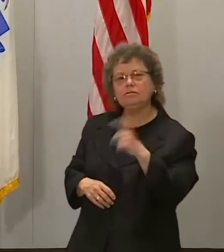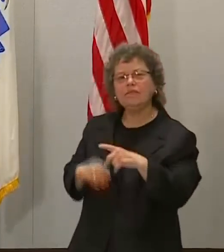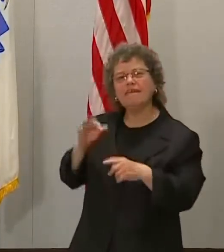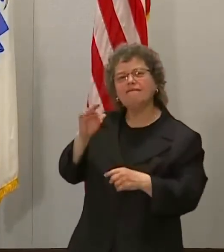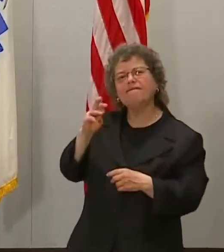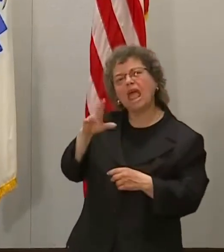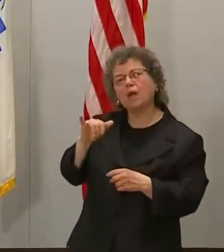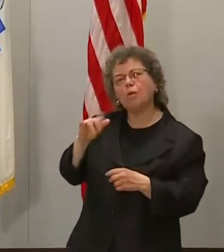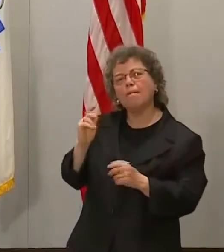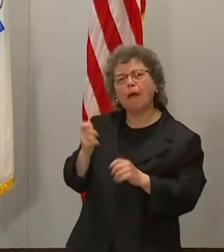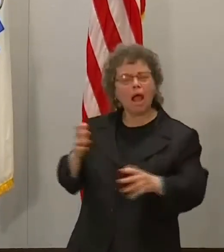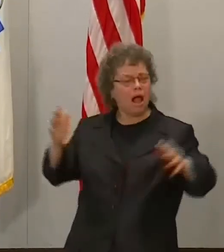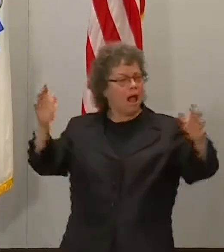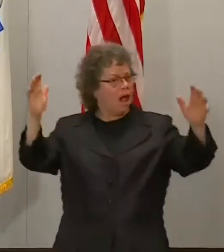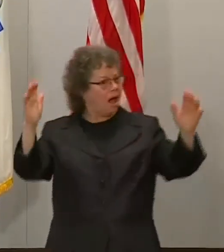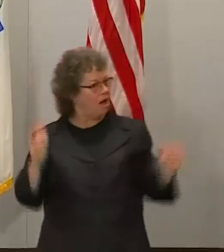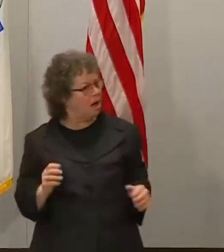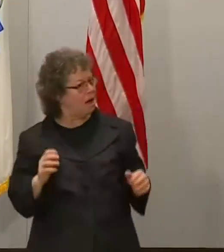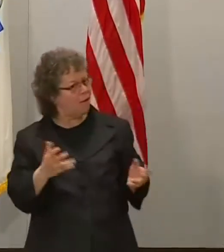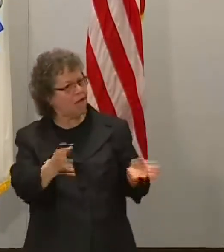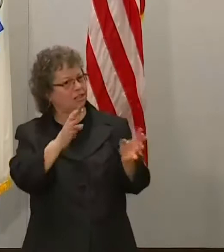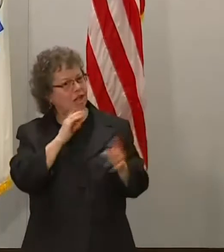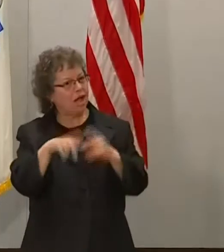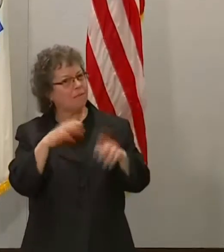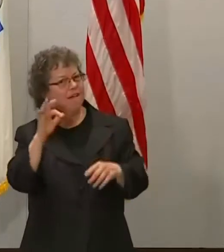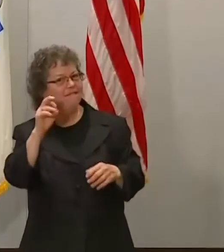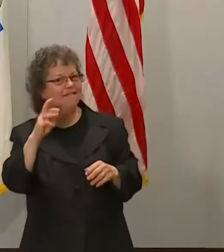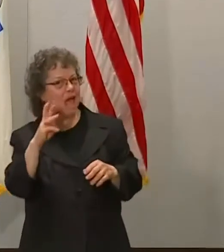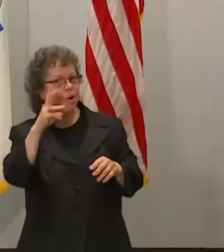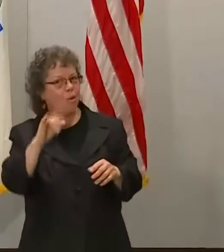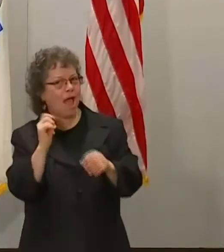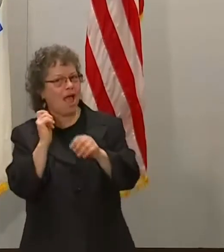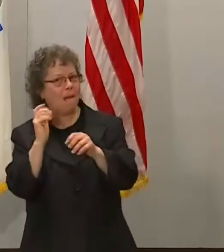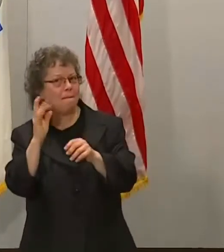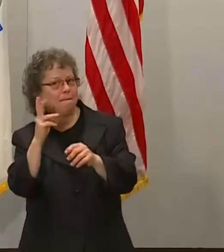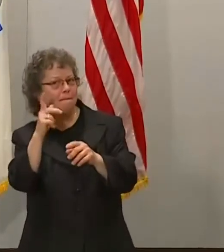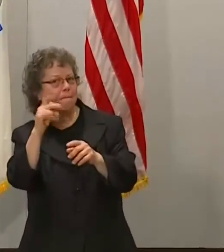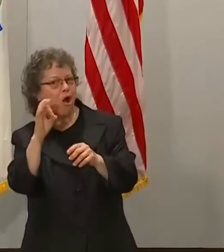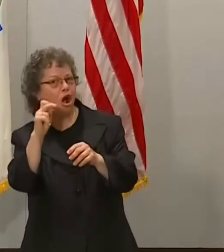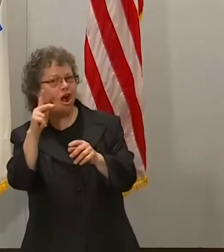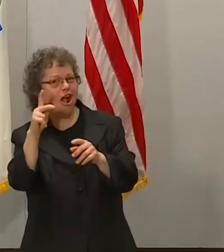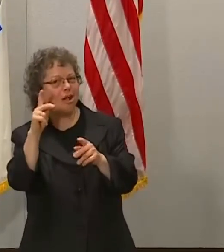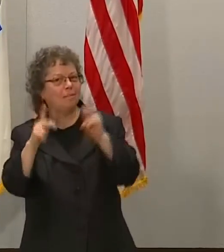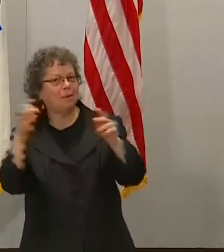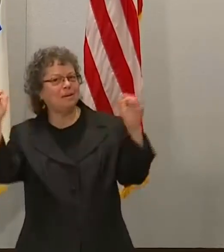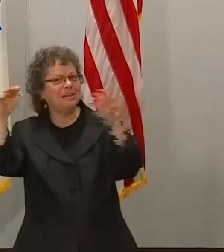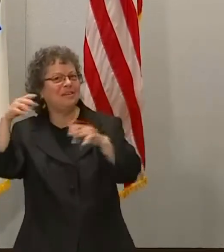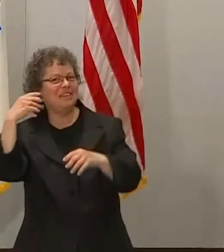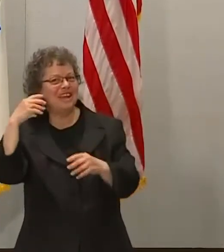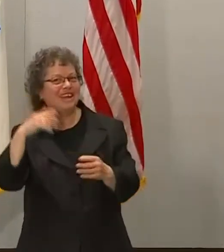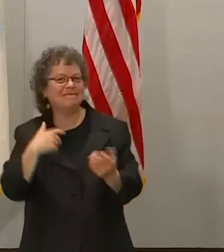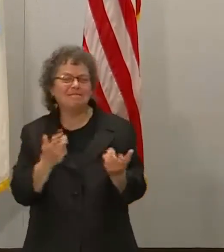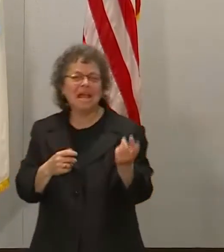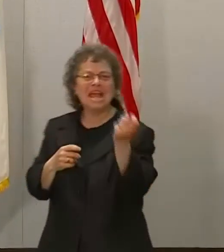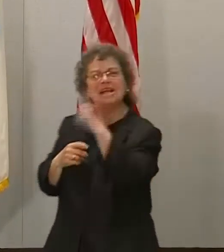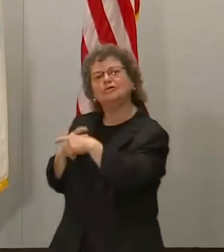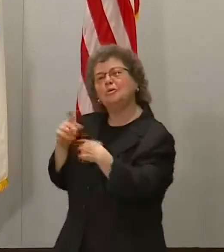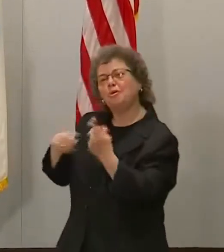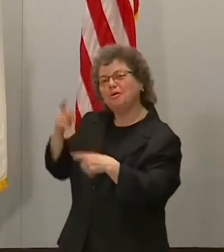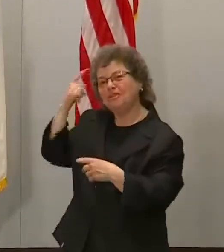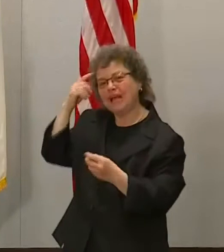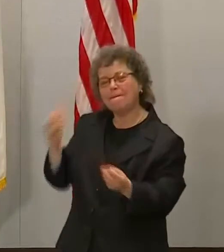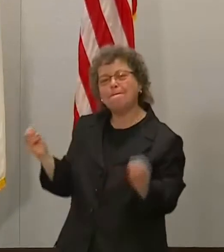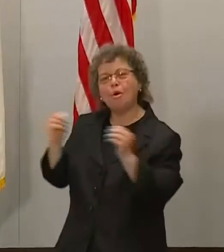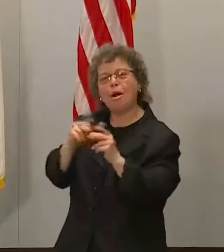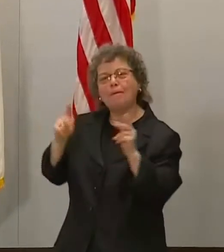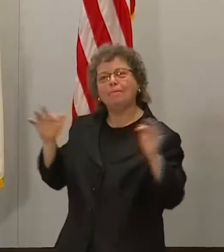so surprised that you want to follow up on that, Jonathan. I mean, what do you think of maybe increasing the capacity? Is it